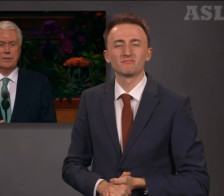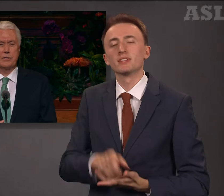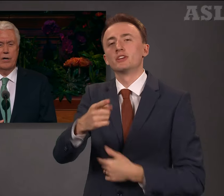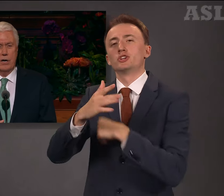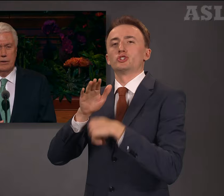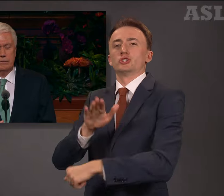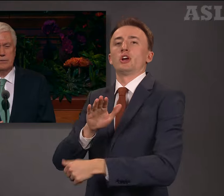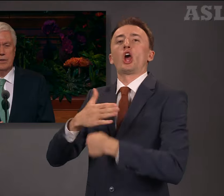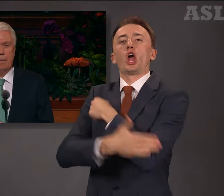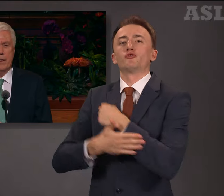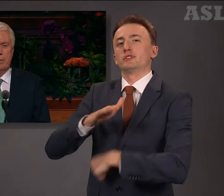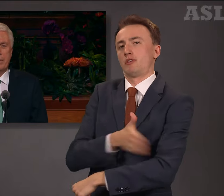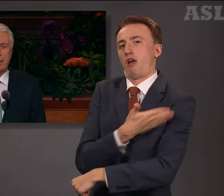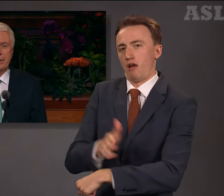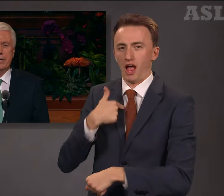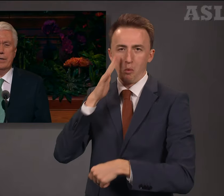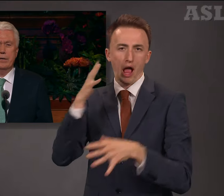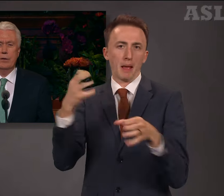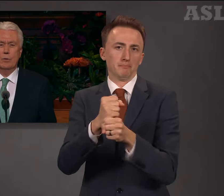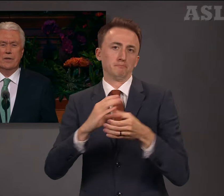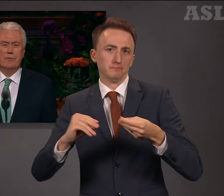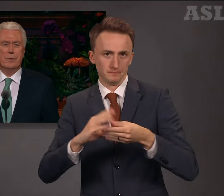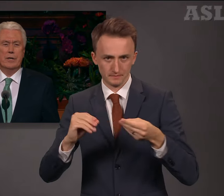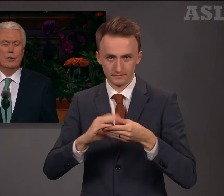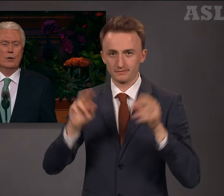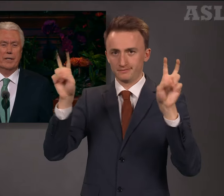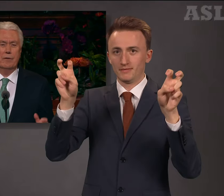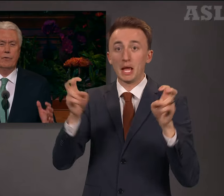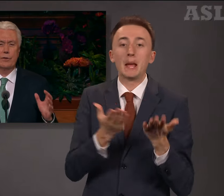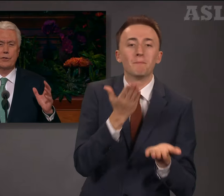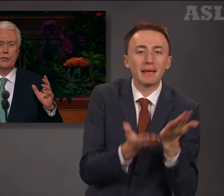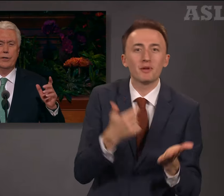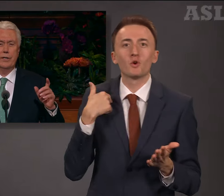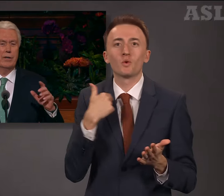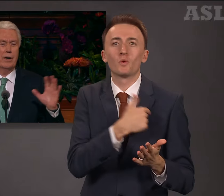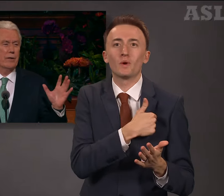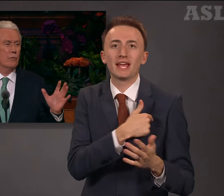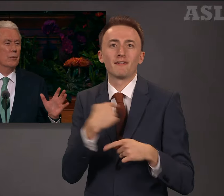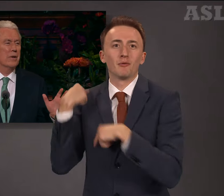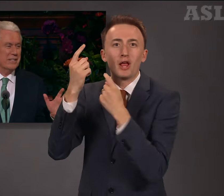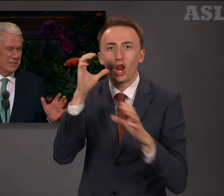song, maybe we've been looking for joy in all the wrong places.